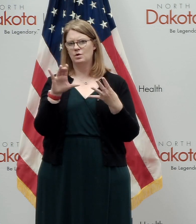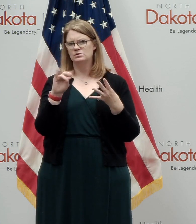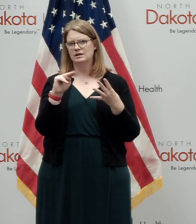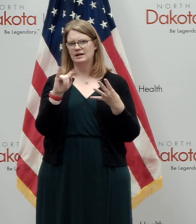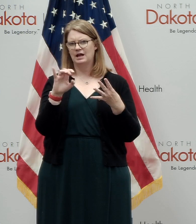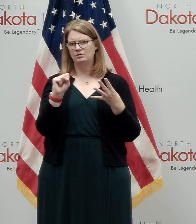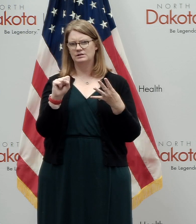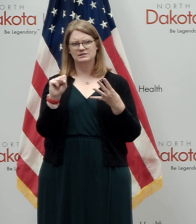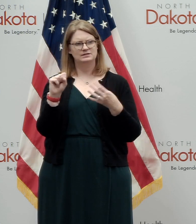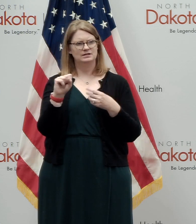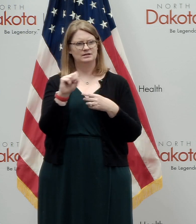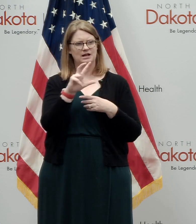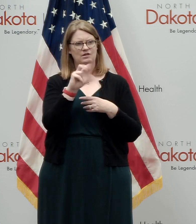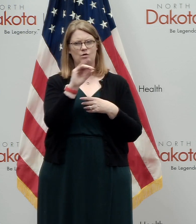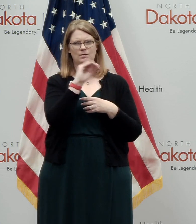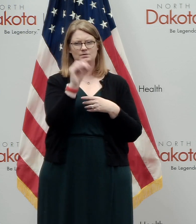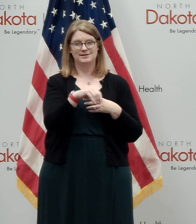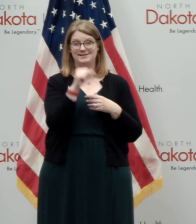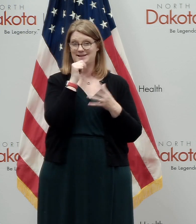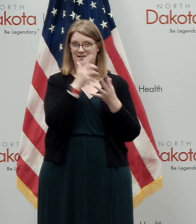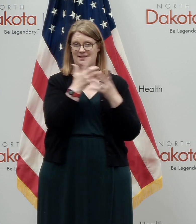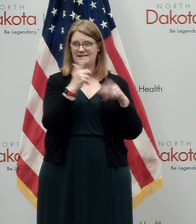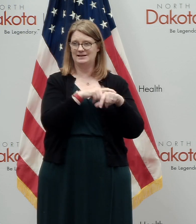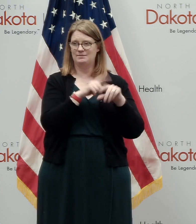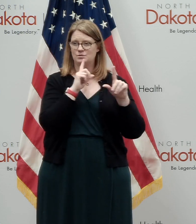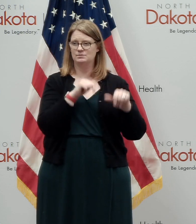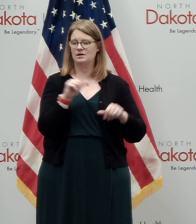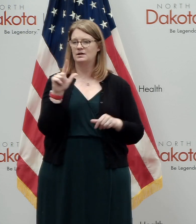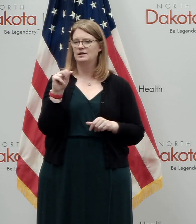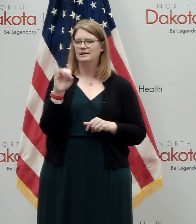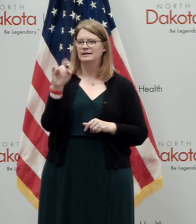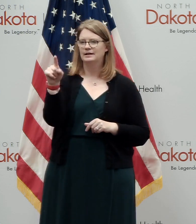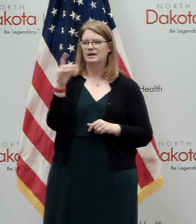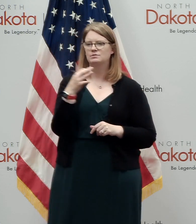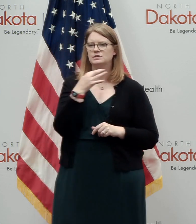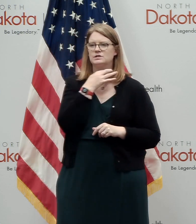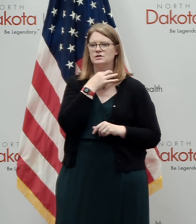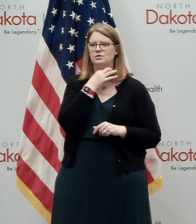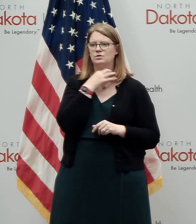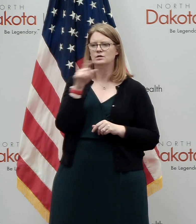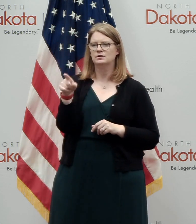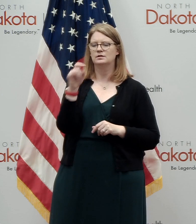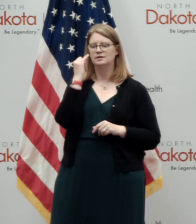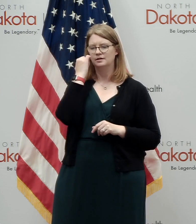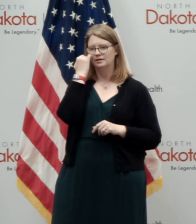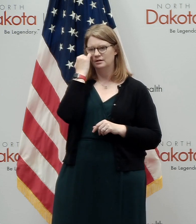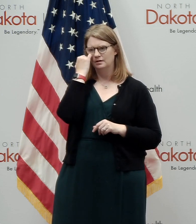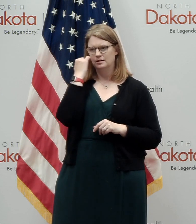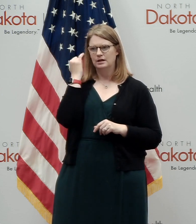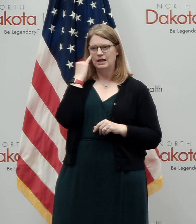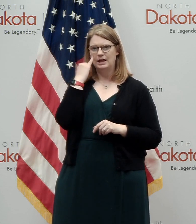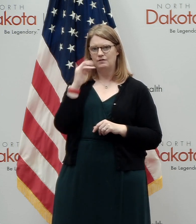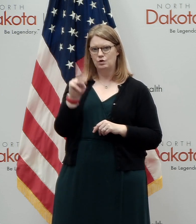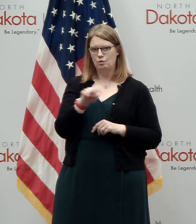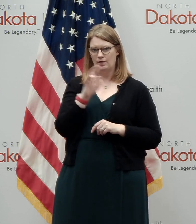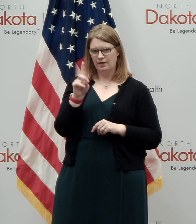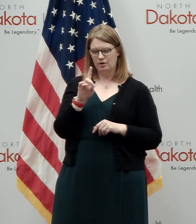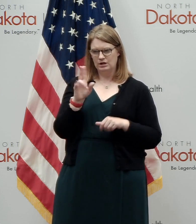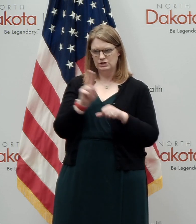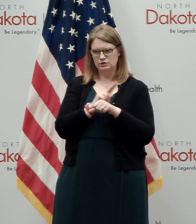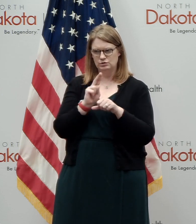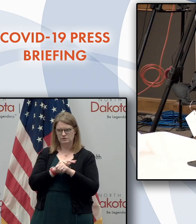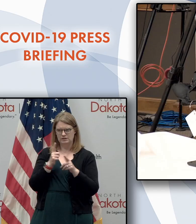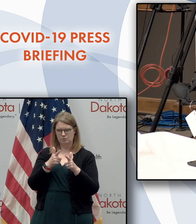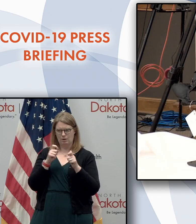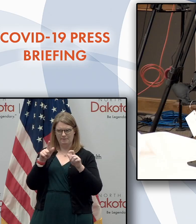% range. That's not much time. Lane? I was just curious if North Dakota is, using the rapid testing